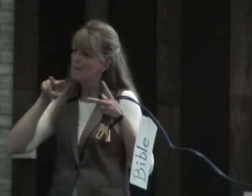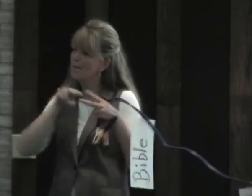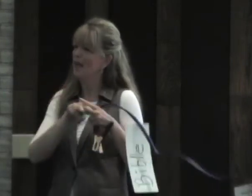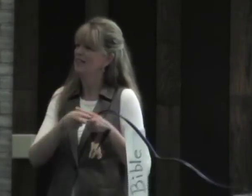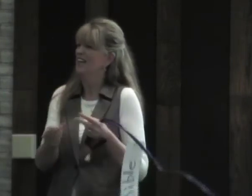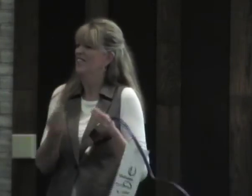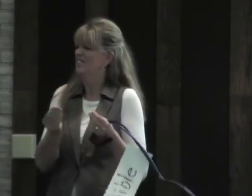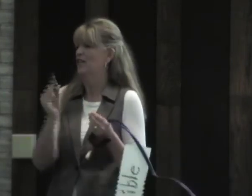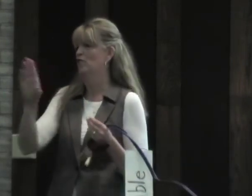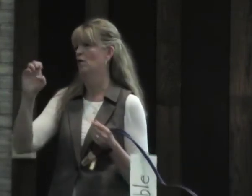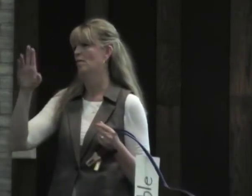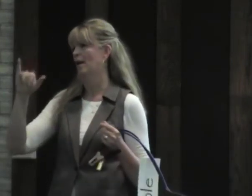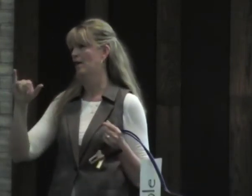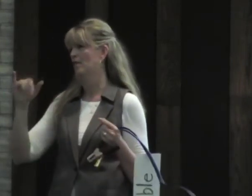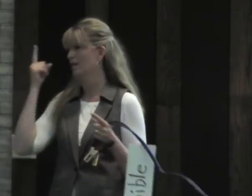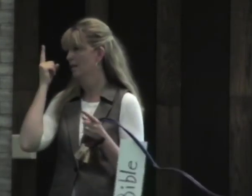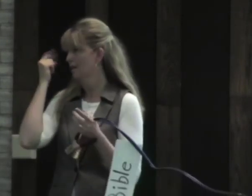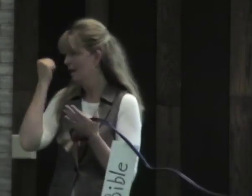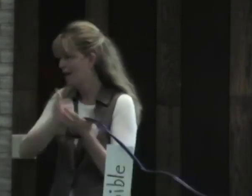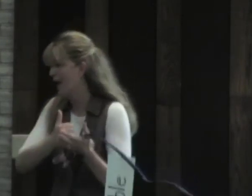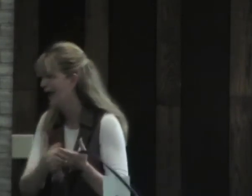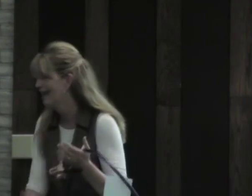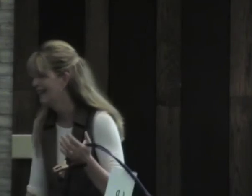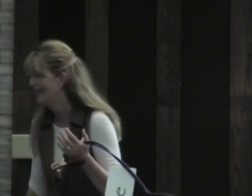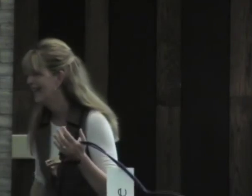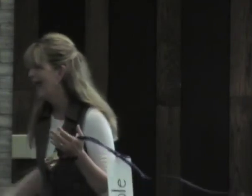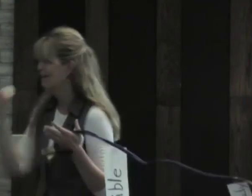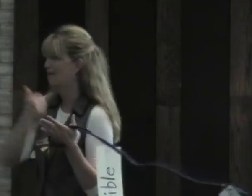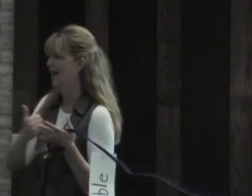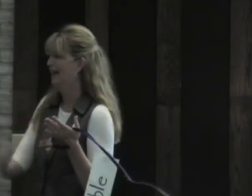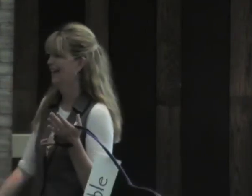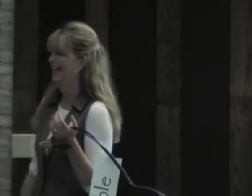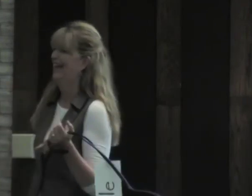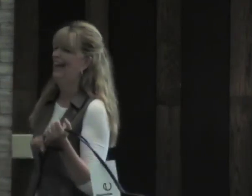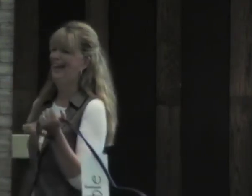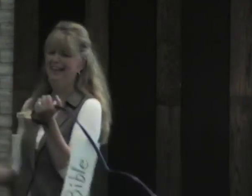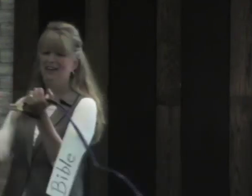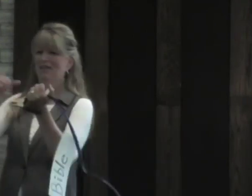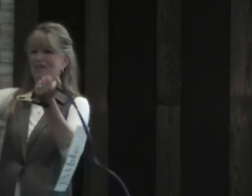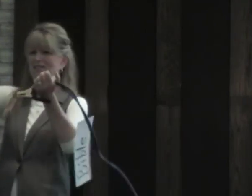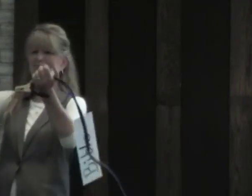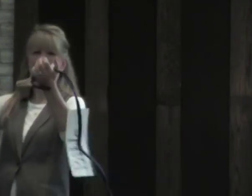battery charged and you can feed your battery. Amen? Amen. Okay. Good.